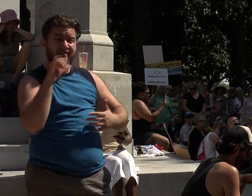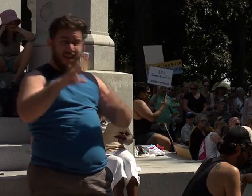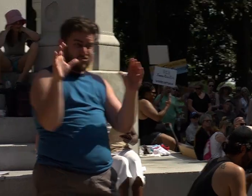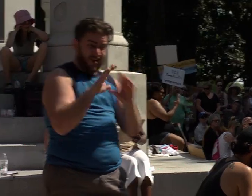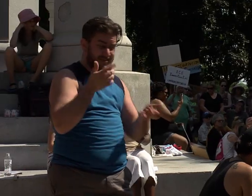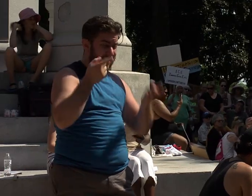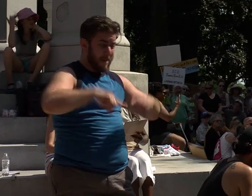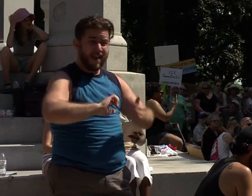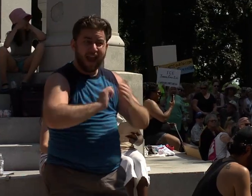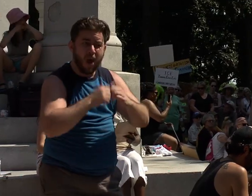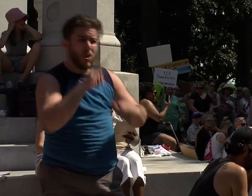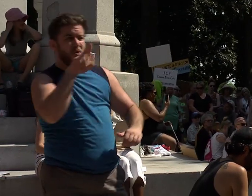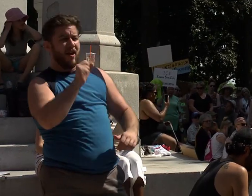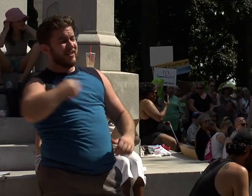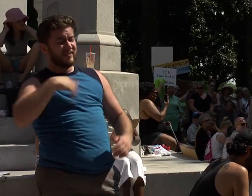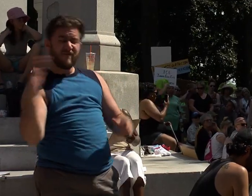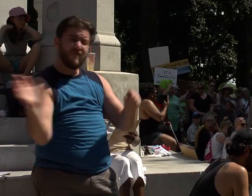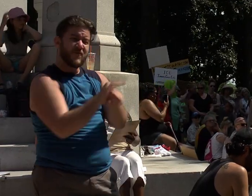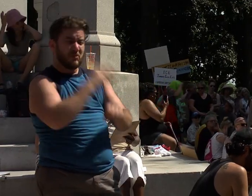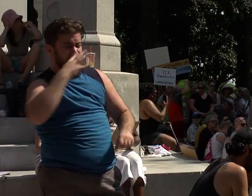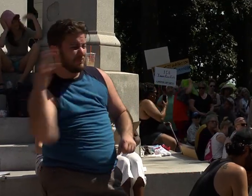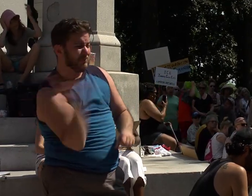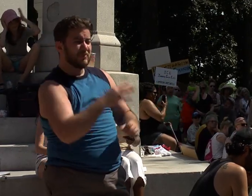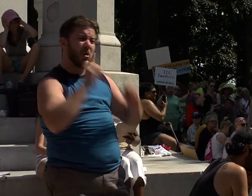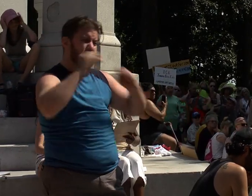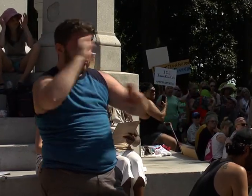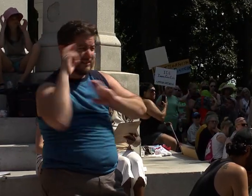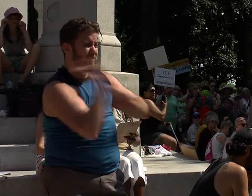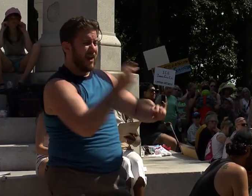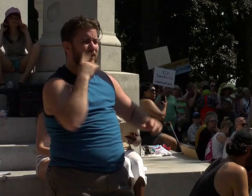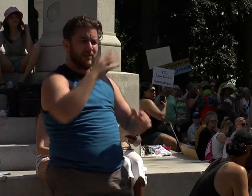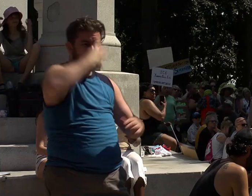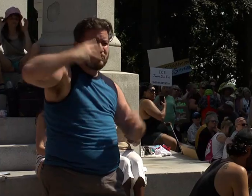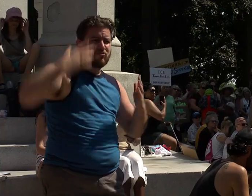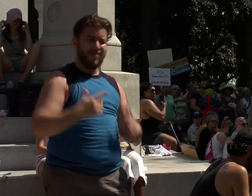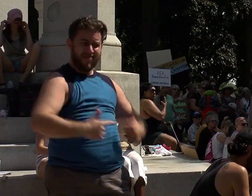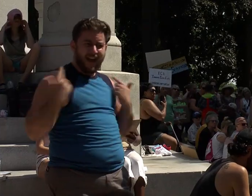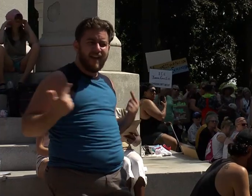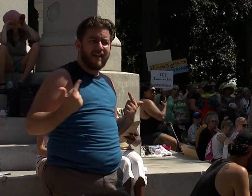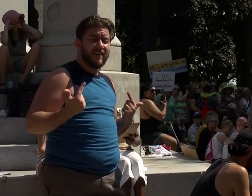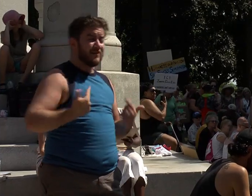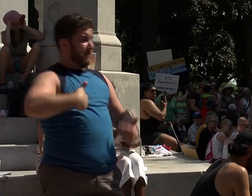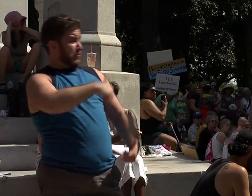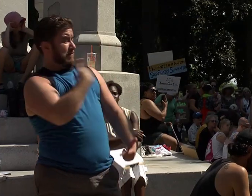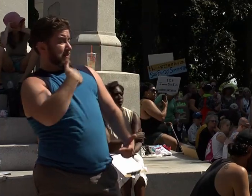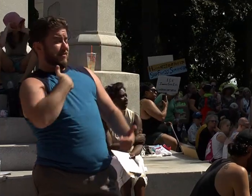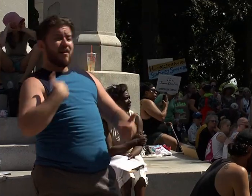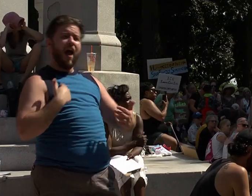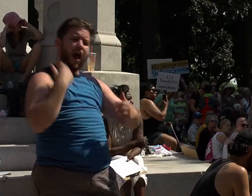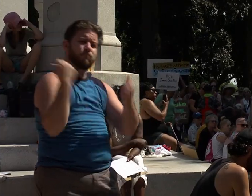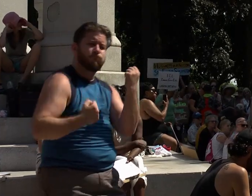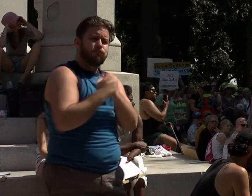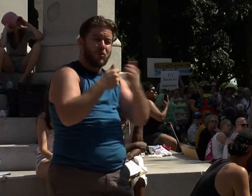of the United States blatant disrespect and disregard of immigrant lives for me fighting alongside immigrant communities